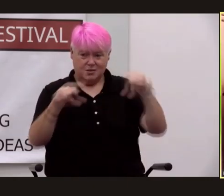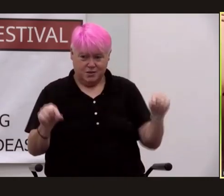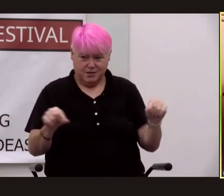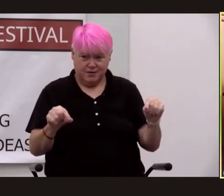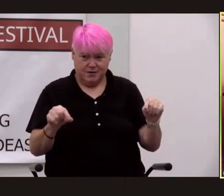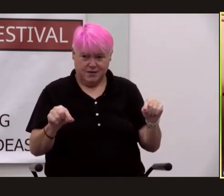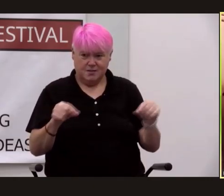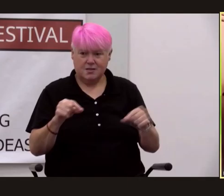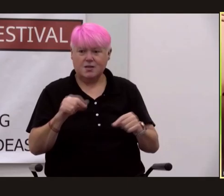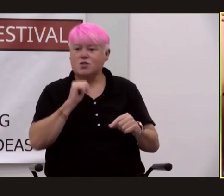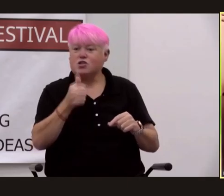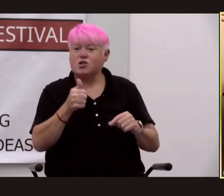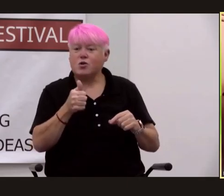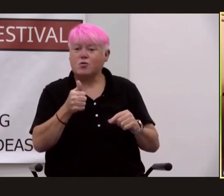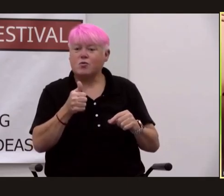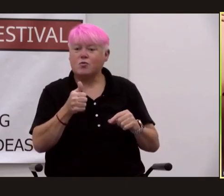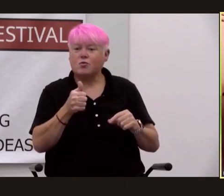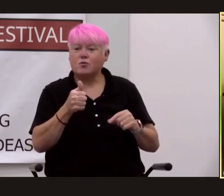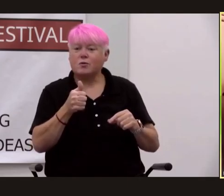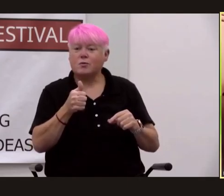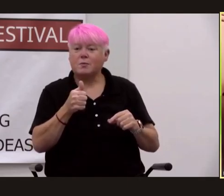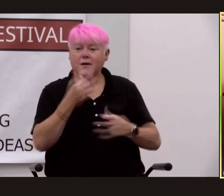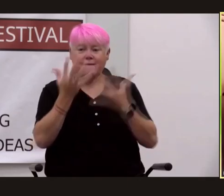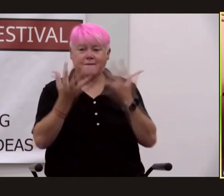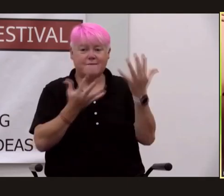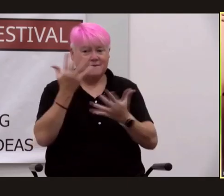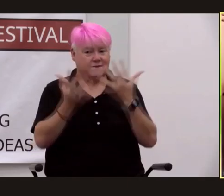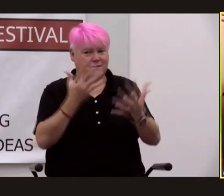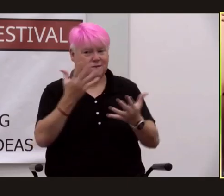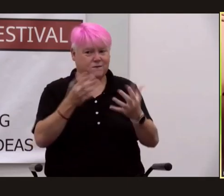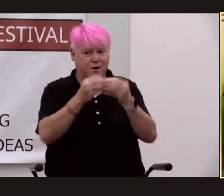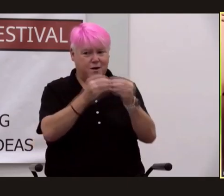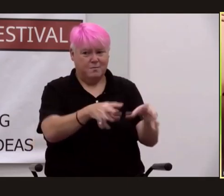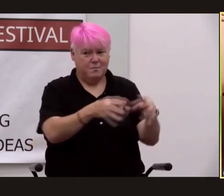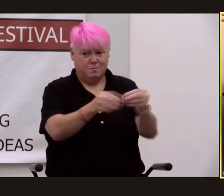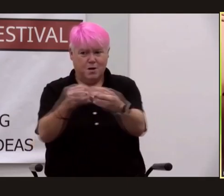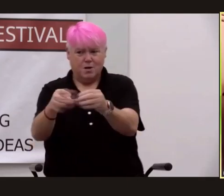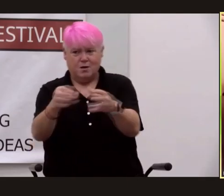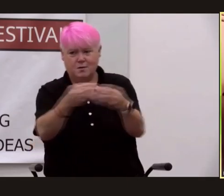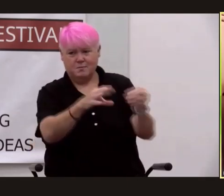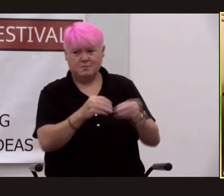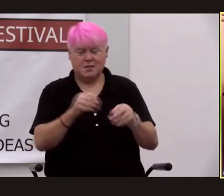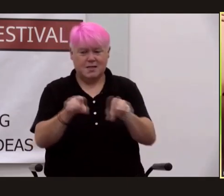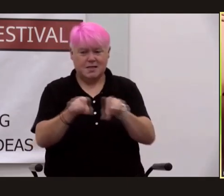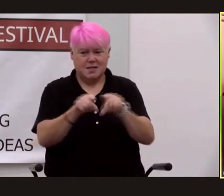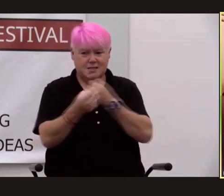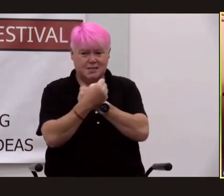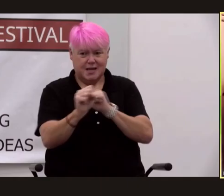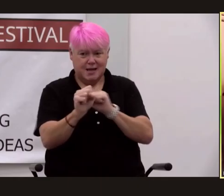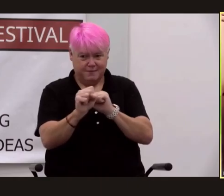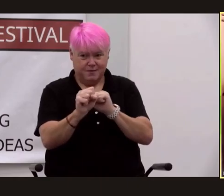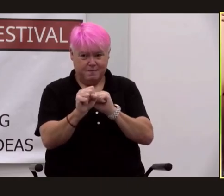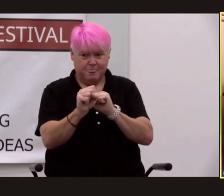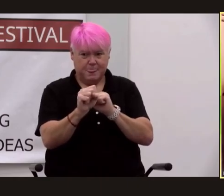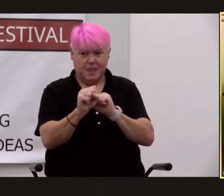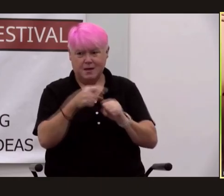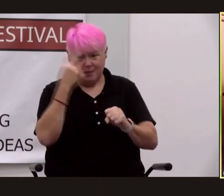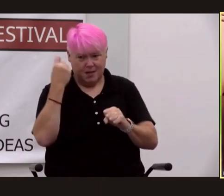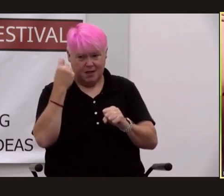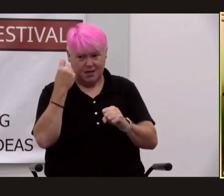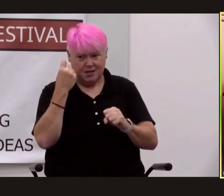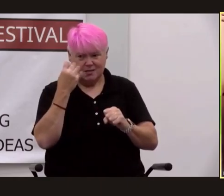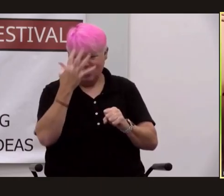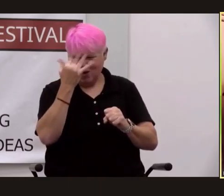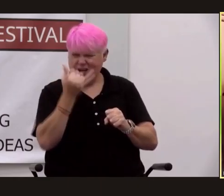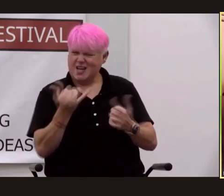not be firebombed they said save these aside as pristine why not because we wanted to give the